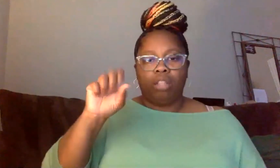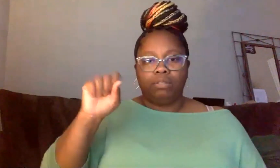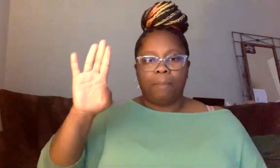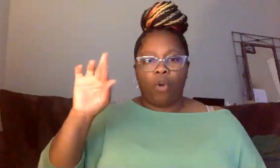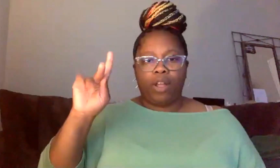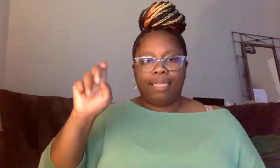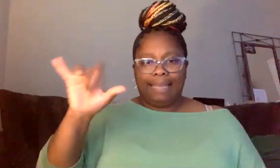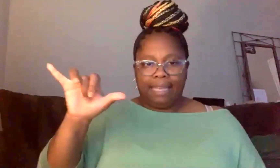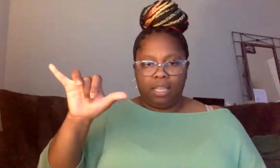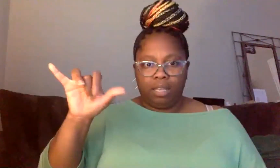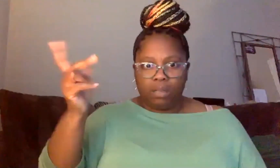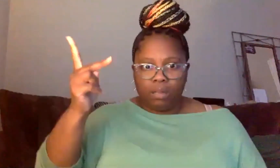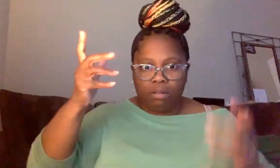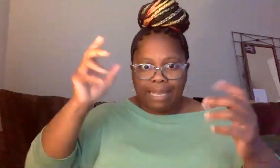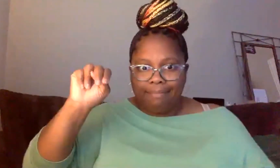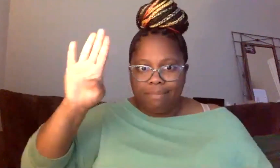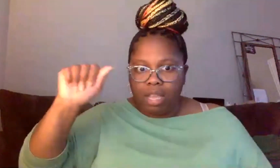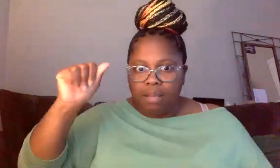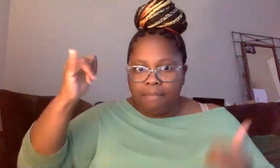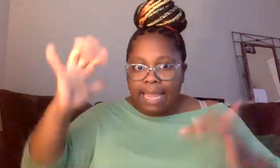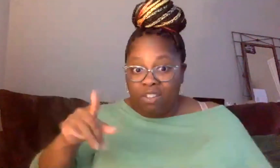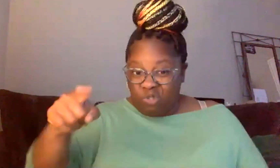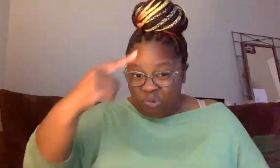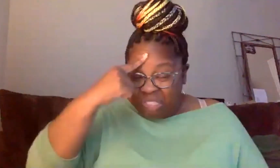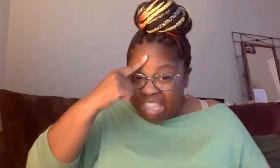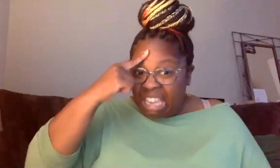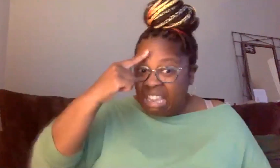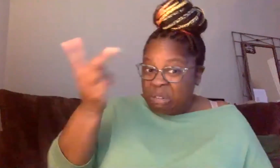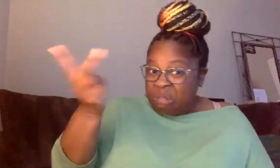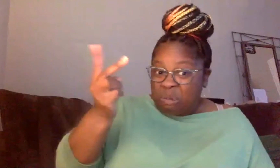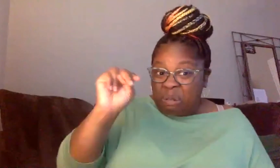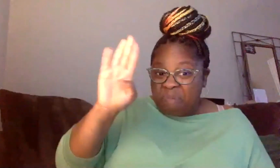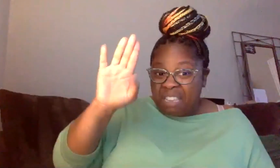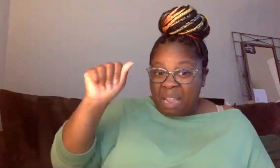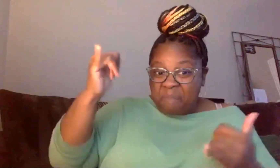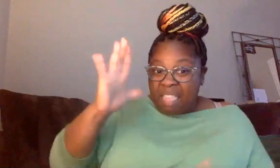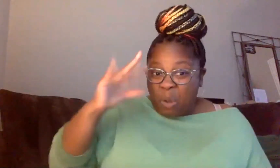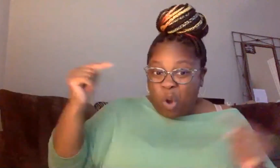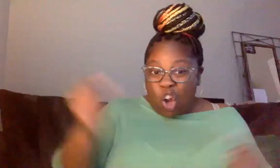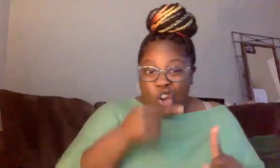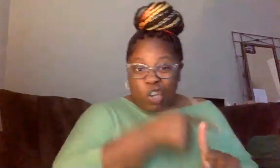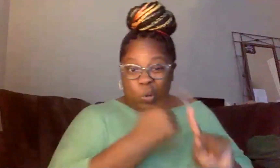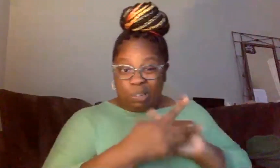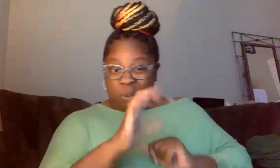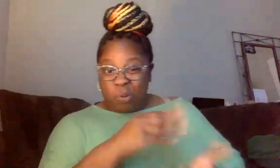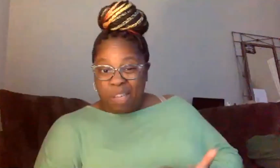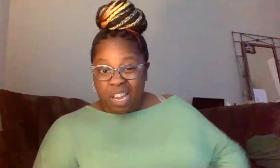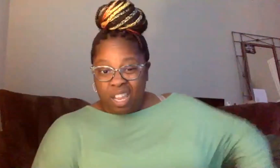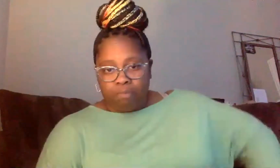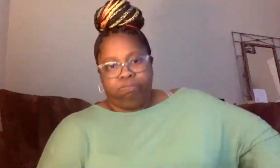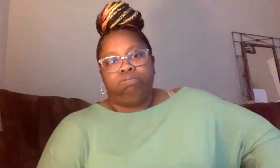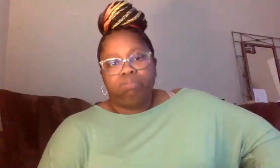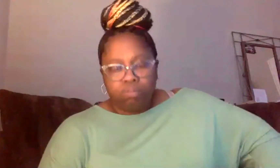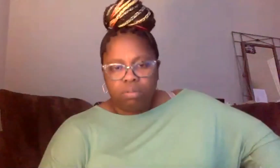the elevator. Why are you grabbing your purse? They're not going to hurt you. So when we get this fear thing, uh, well, black people are